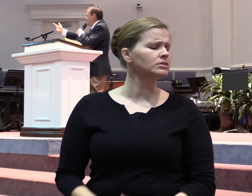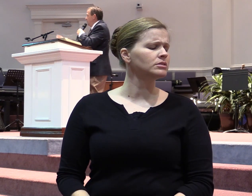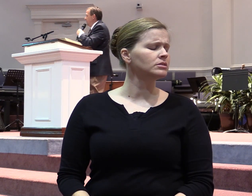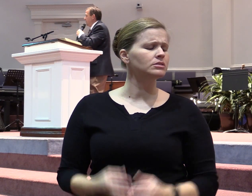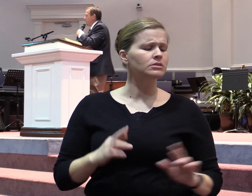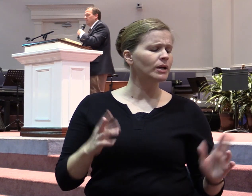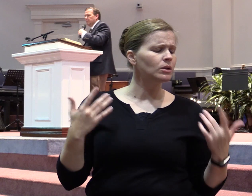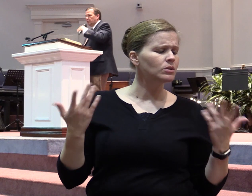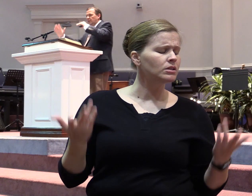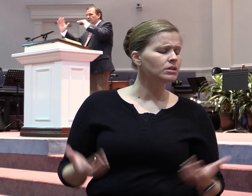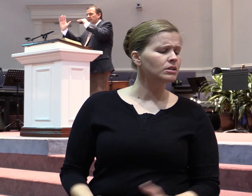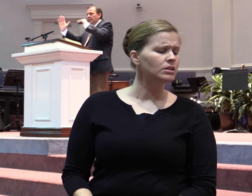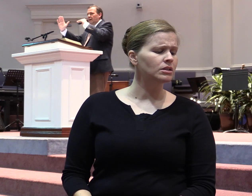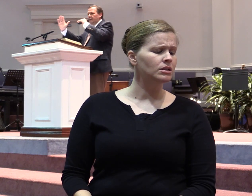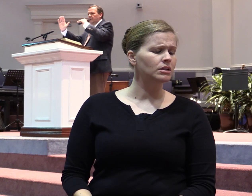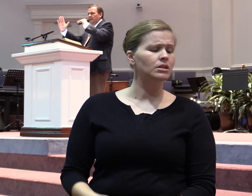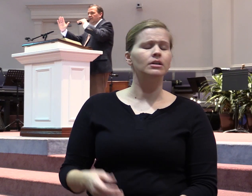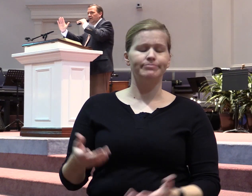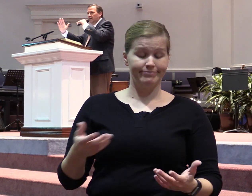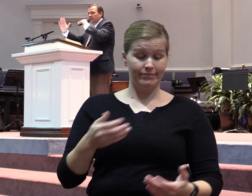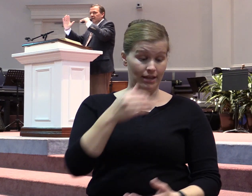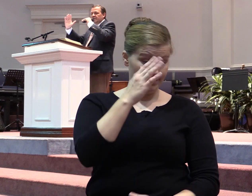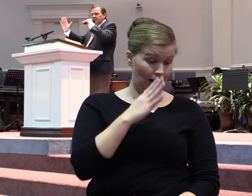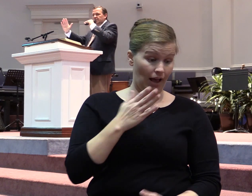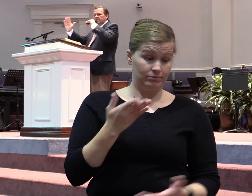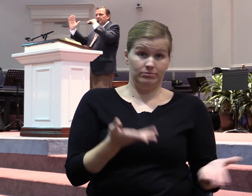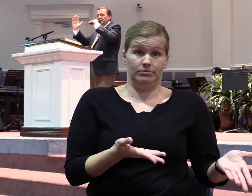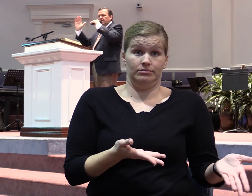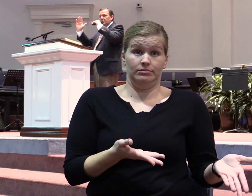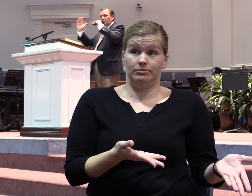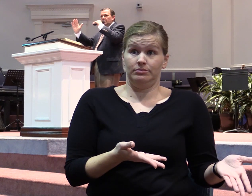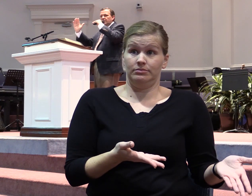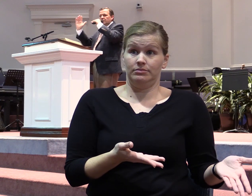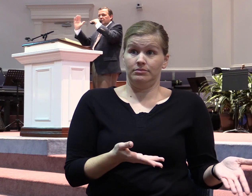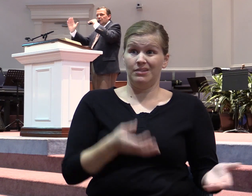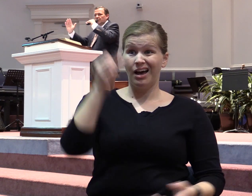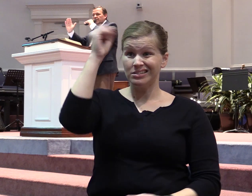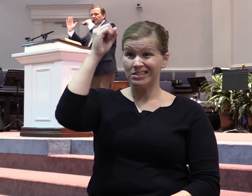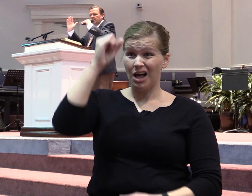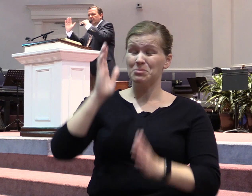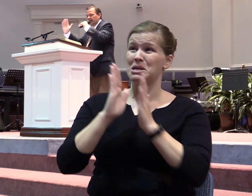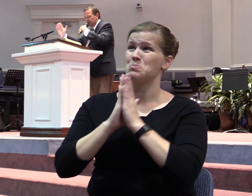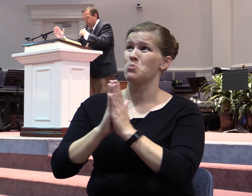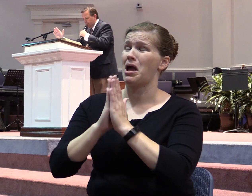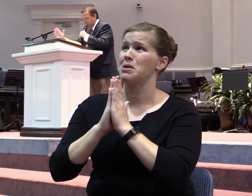want? So, I mean, you've got God here. You've got an attention, an audience with the Lord. You've got God's attention.